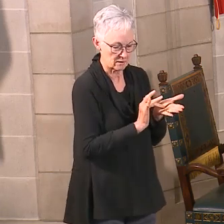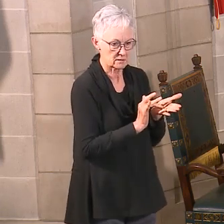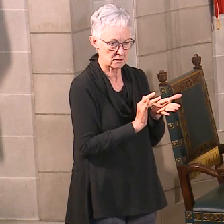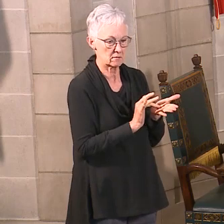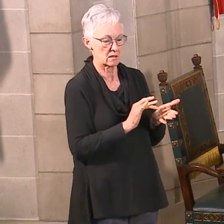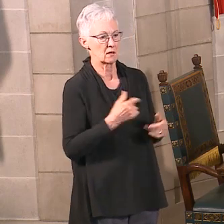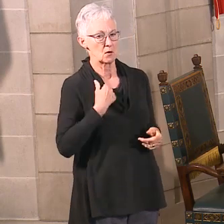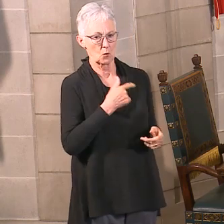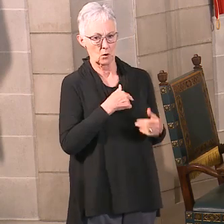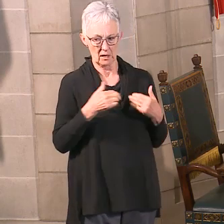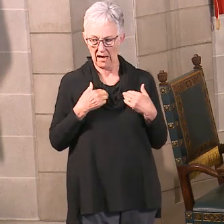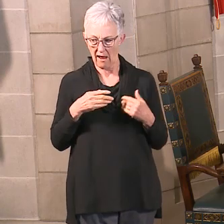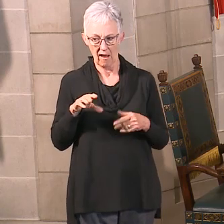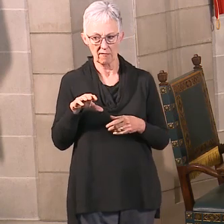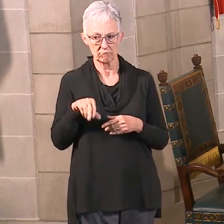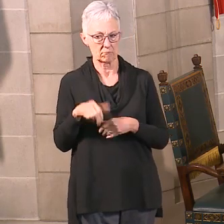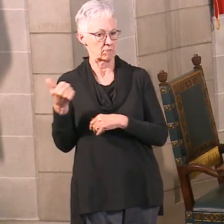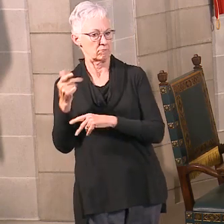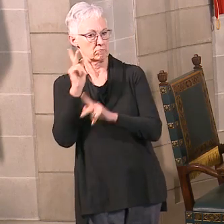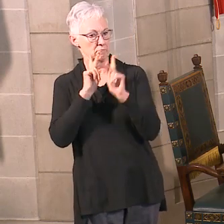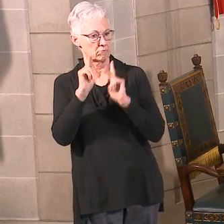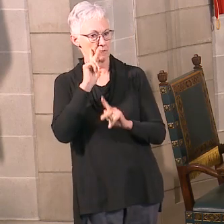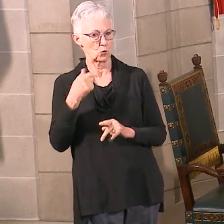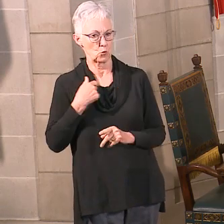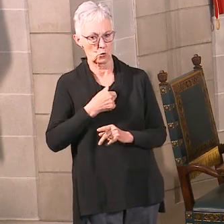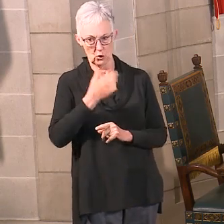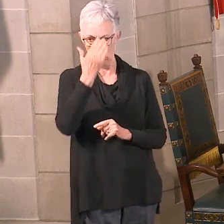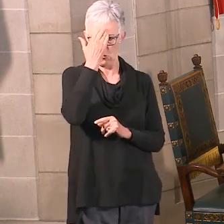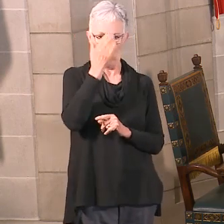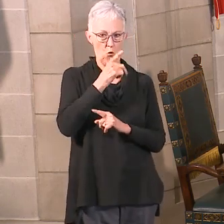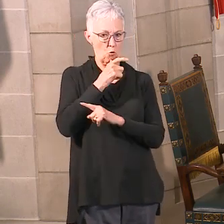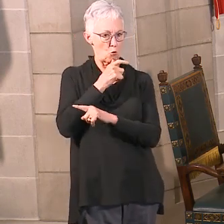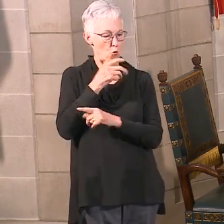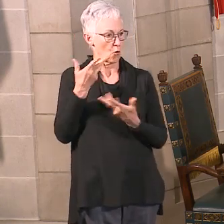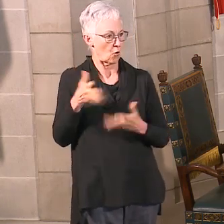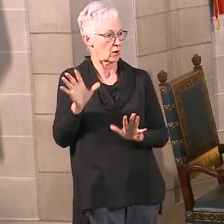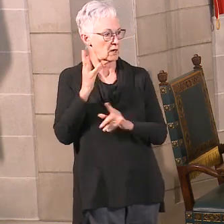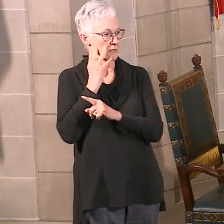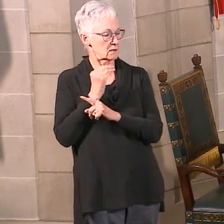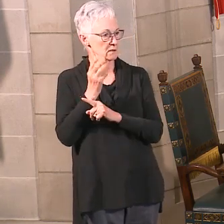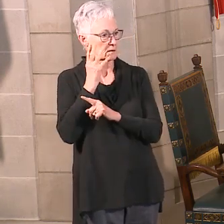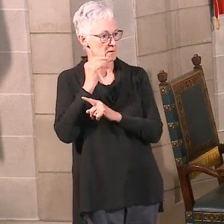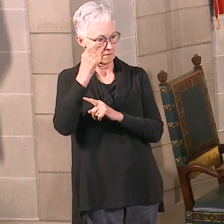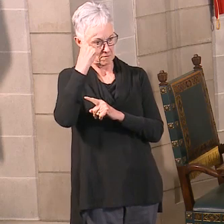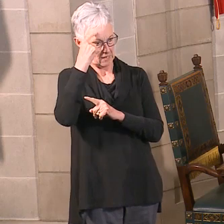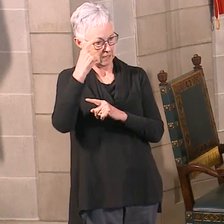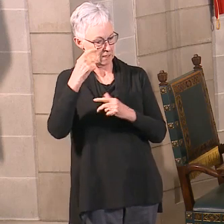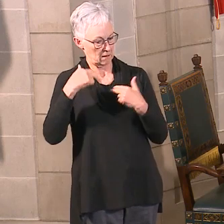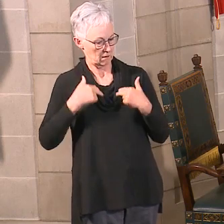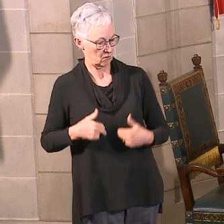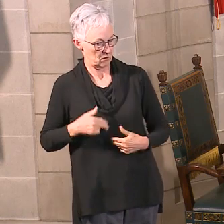experienced mental illness or substance use center in recovery that reach out to people to help them heal.